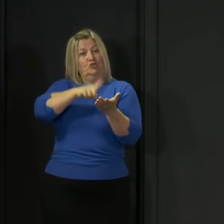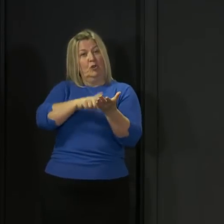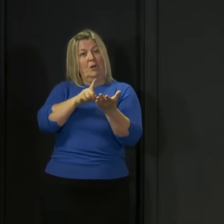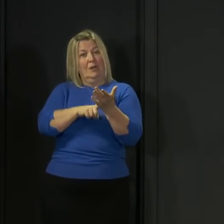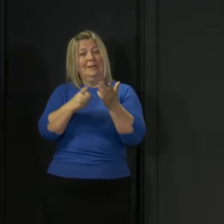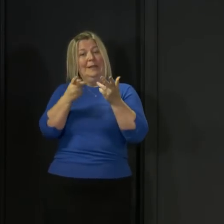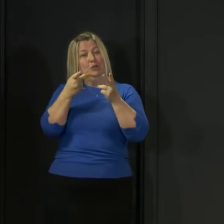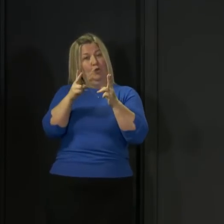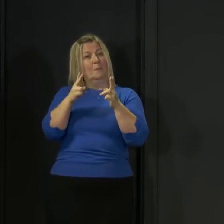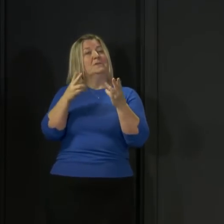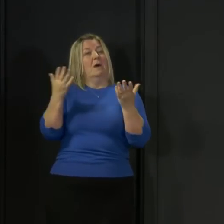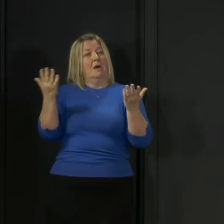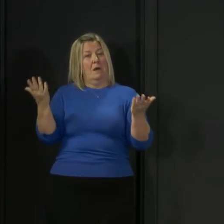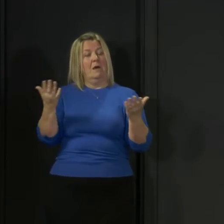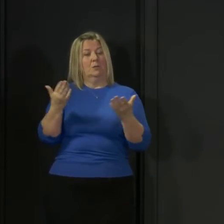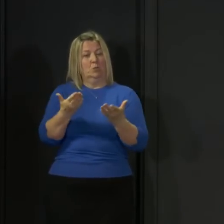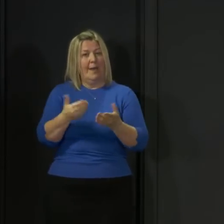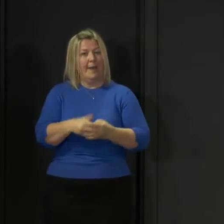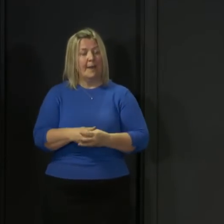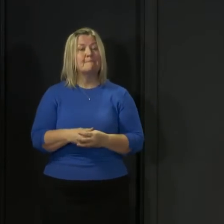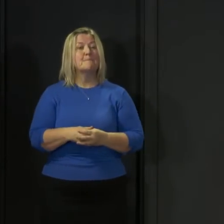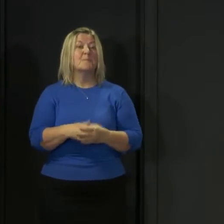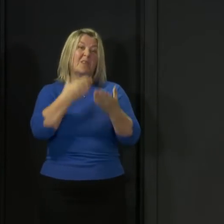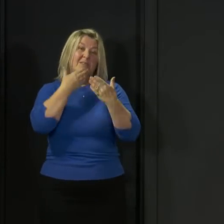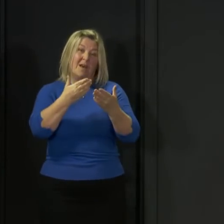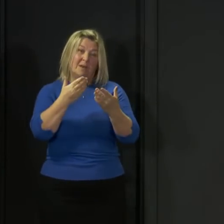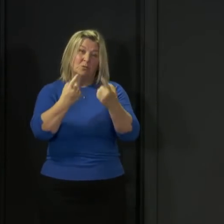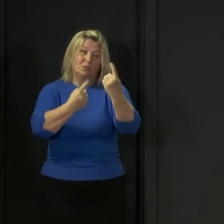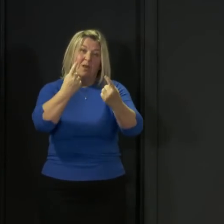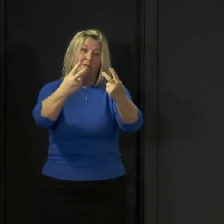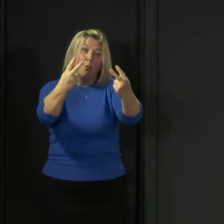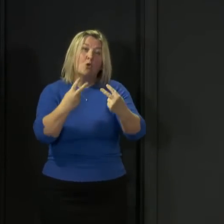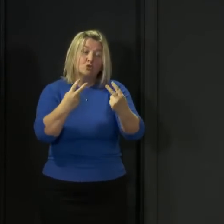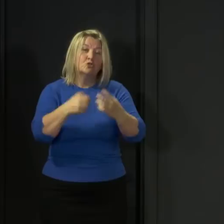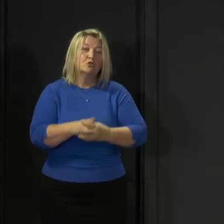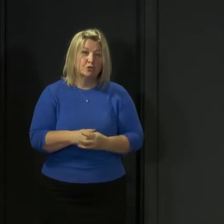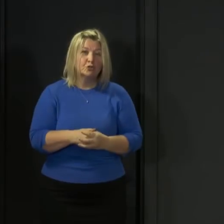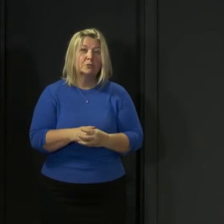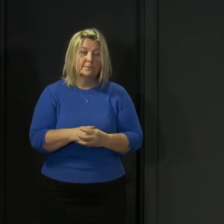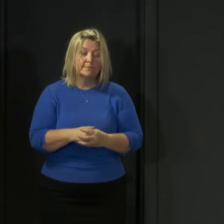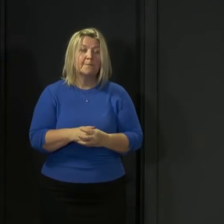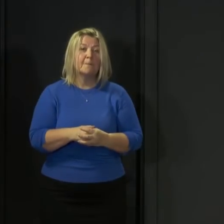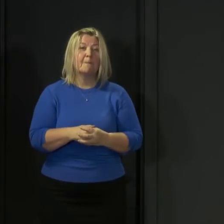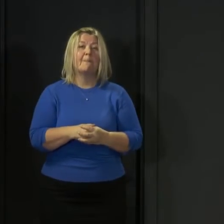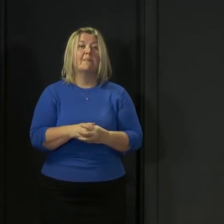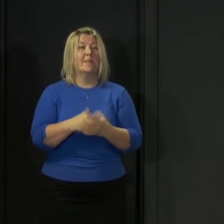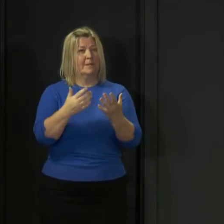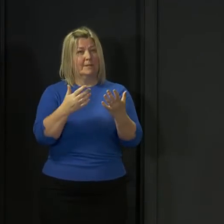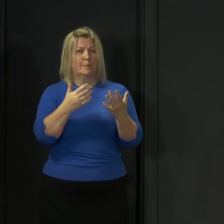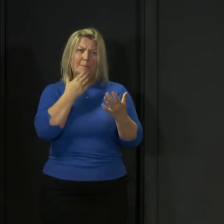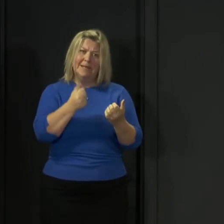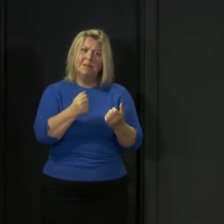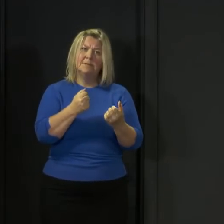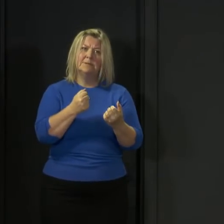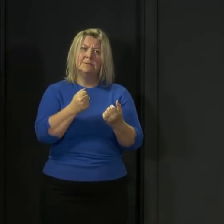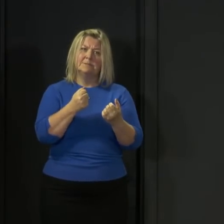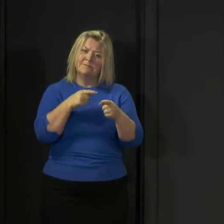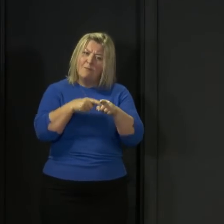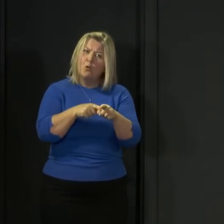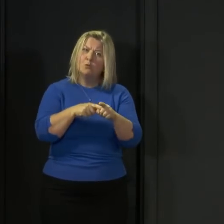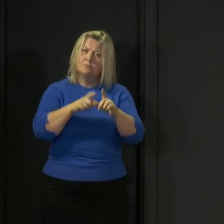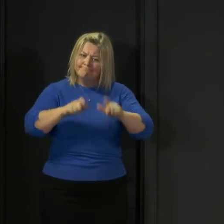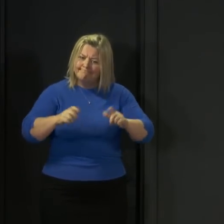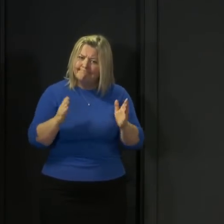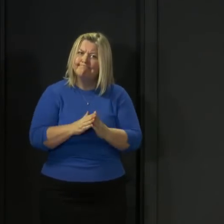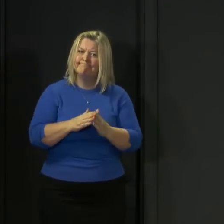helping us today and thanks to you as always for joining us please continue to stick to the rules right